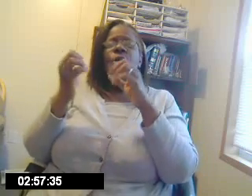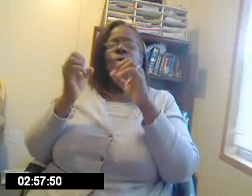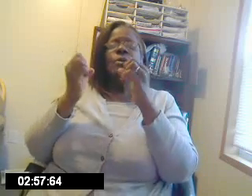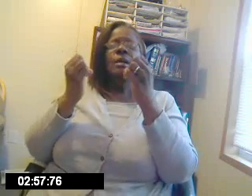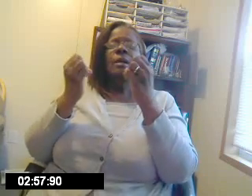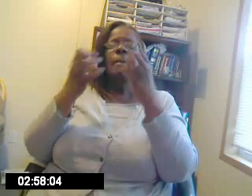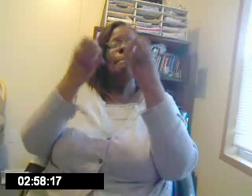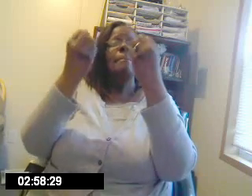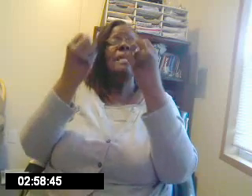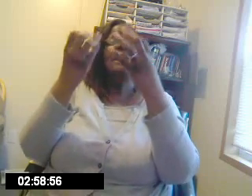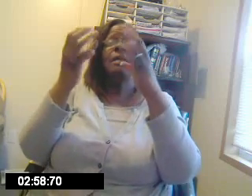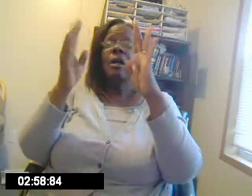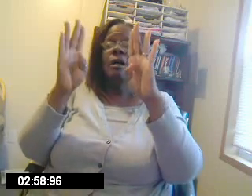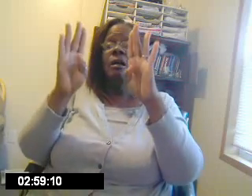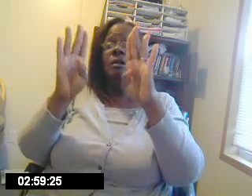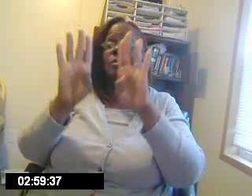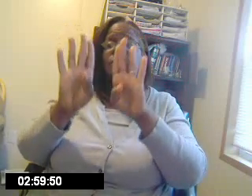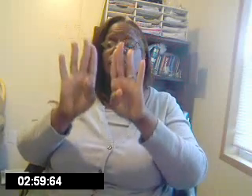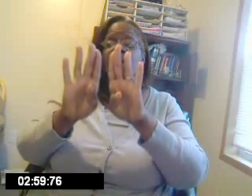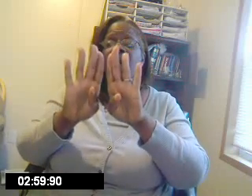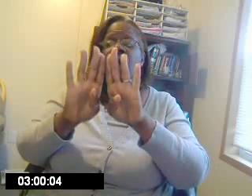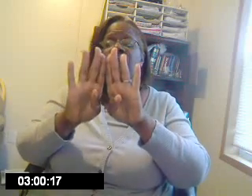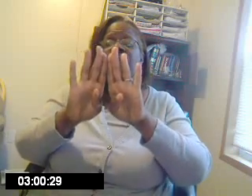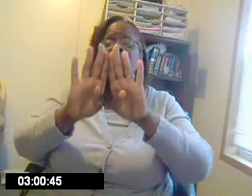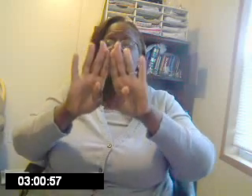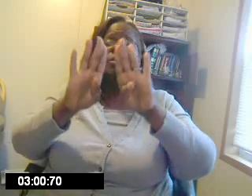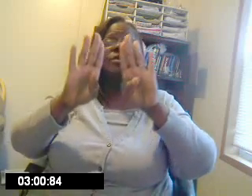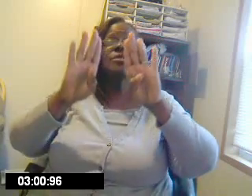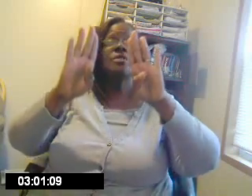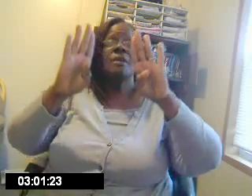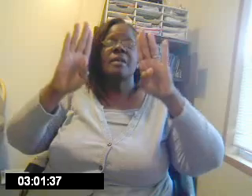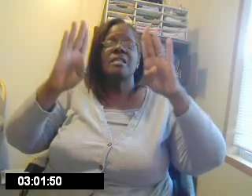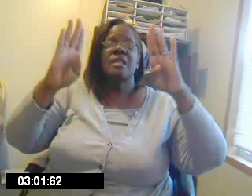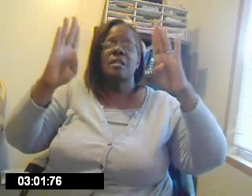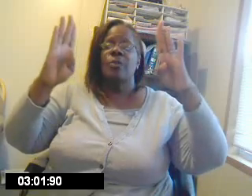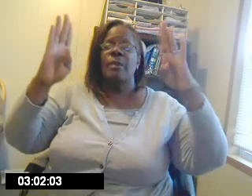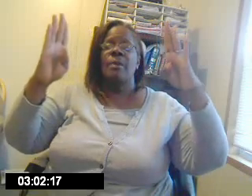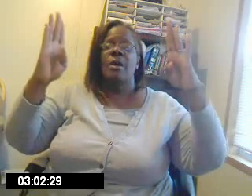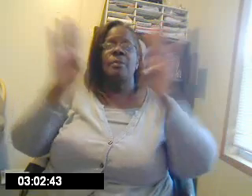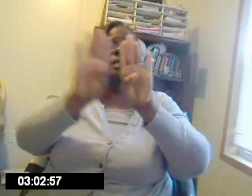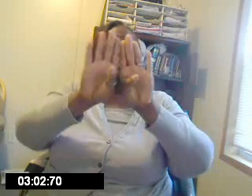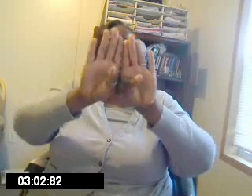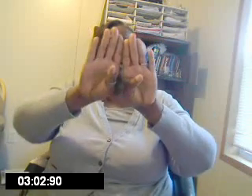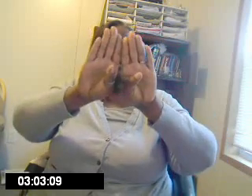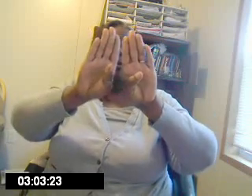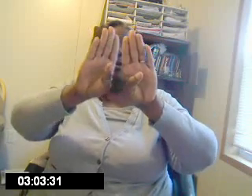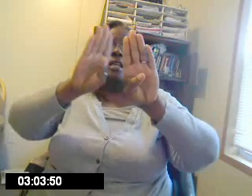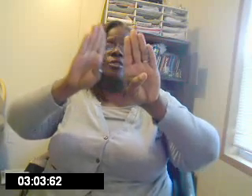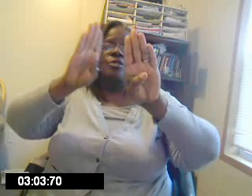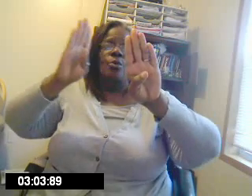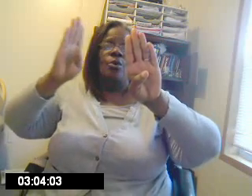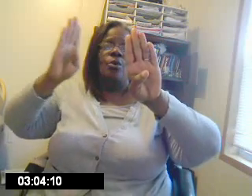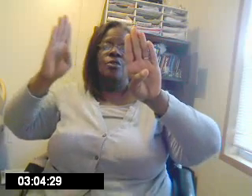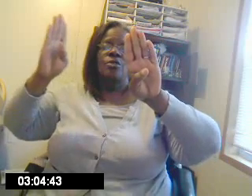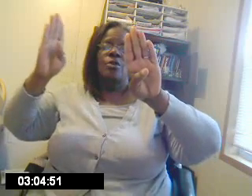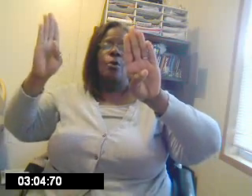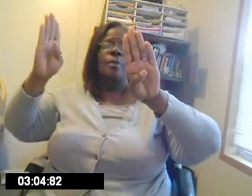many open doors. I'm not singing the right part. But I'm sorry, one hand. Doors open.